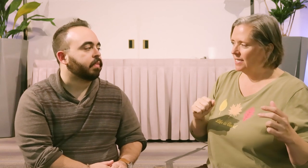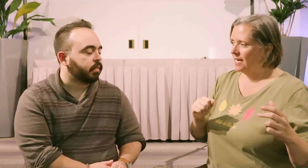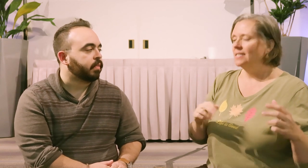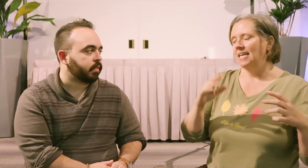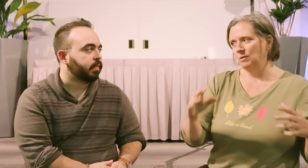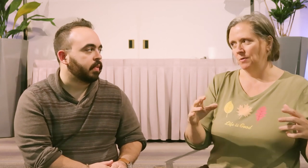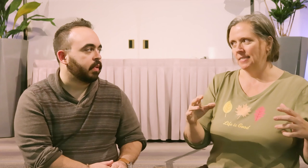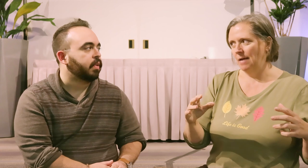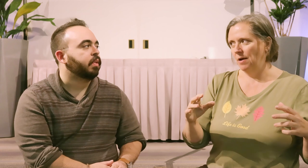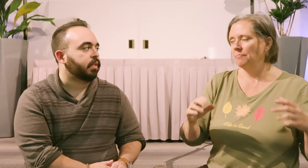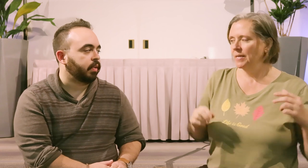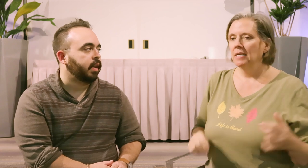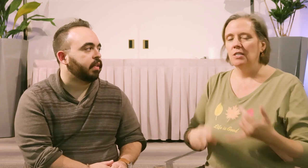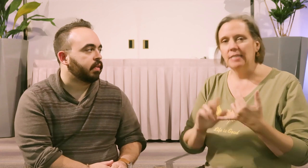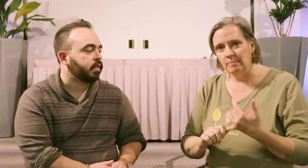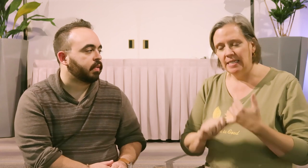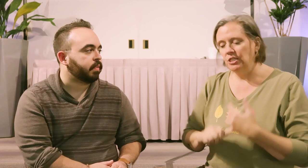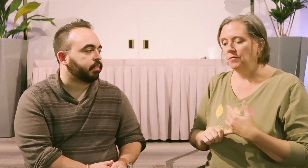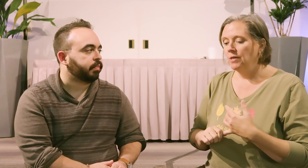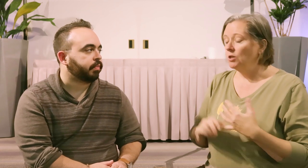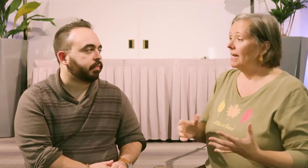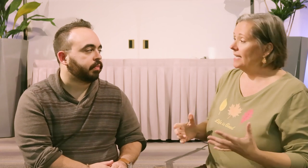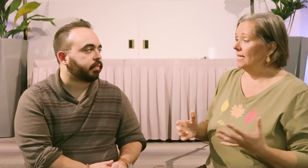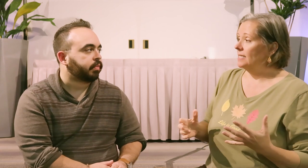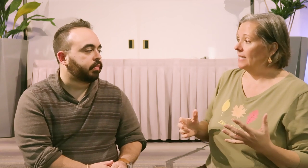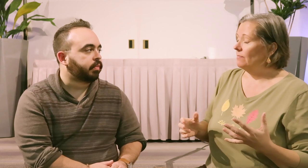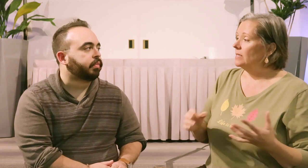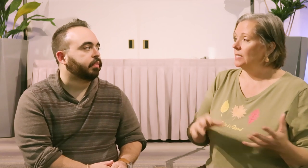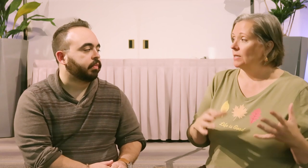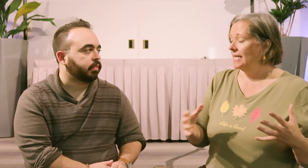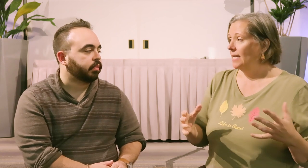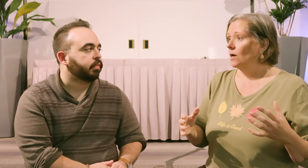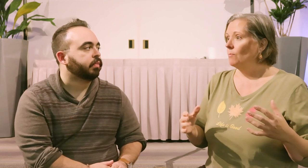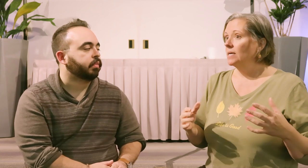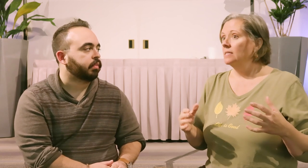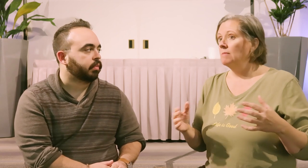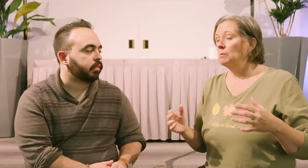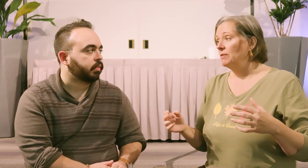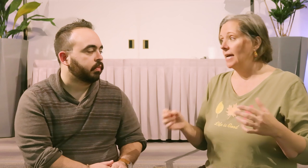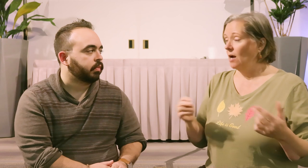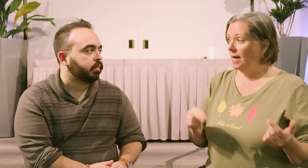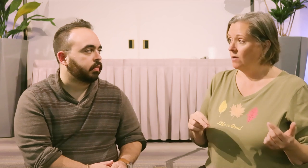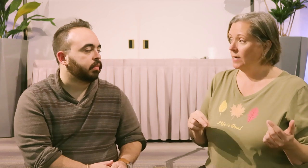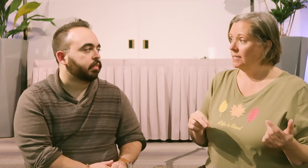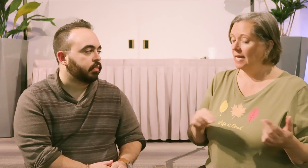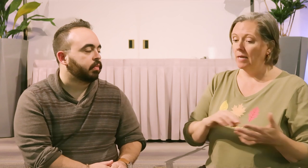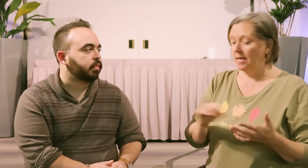the gut, that's what you want to tap on. So you name the issue, you rate the intensity, zero to ten, because sometimes we forget how bad it was and and